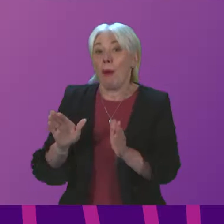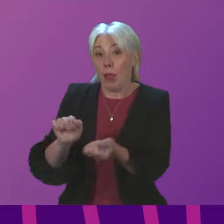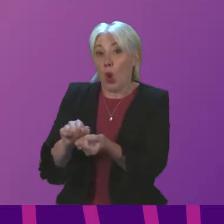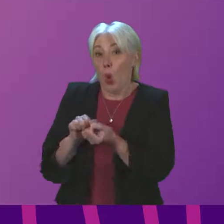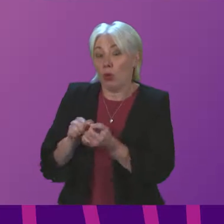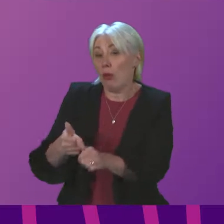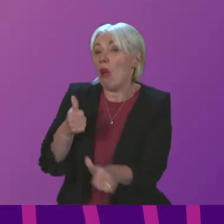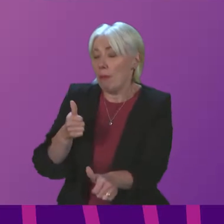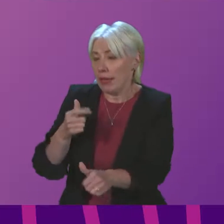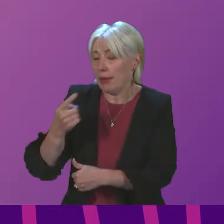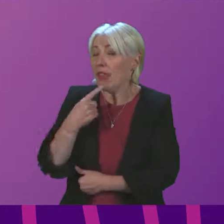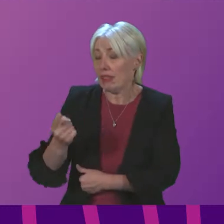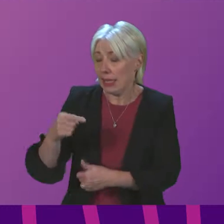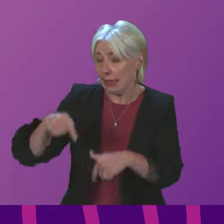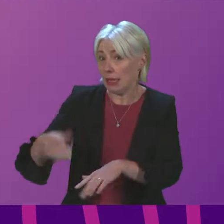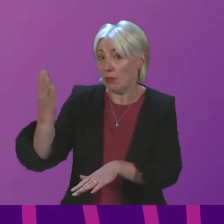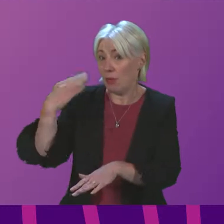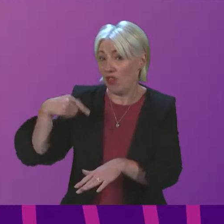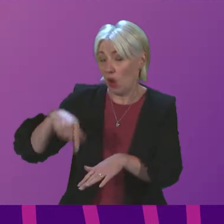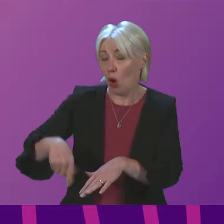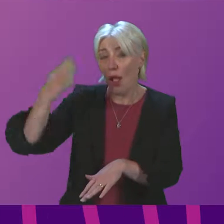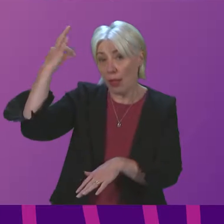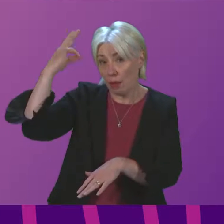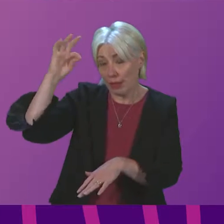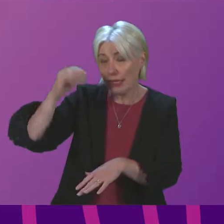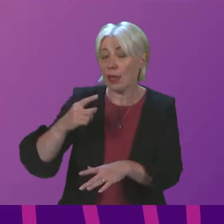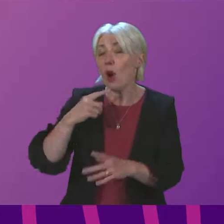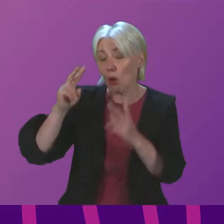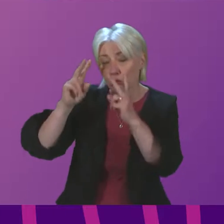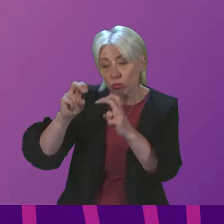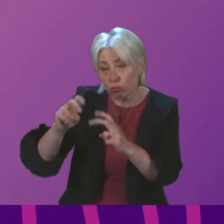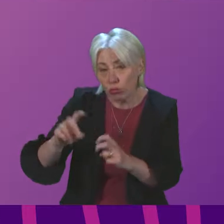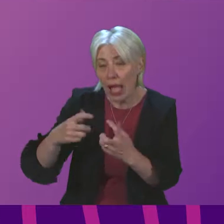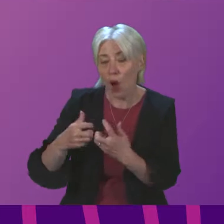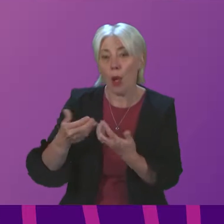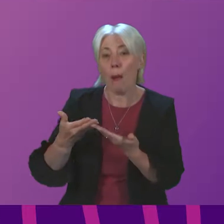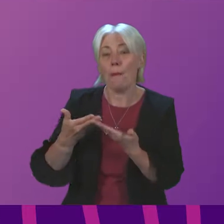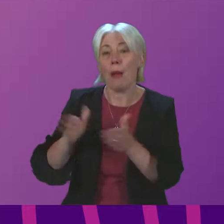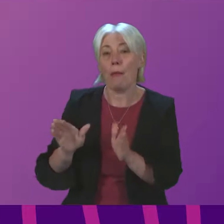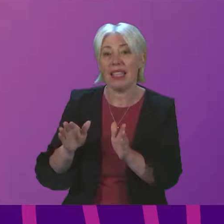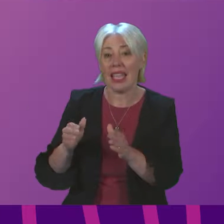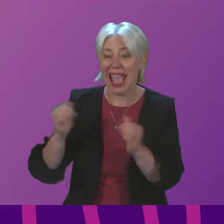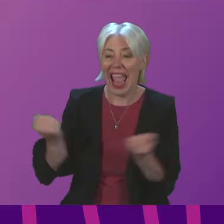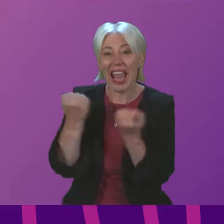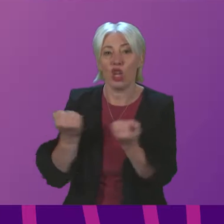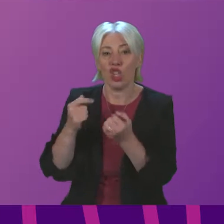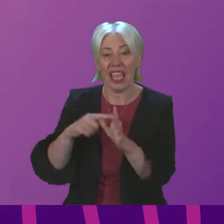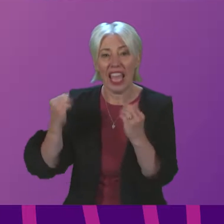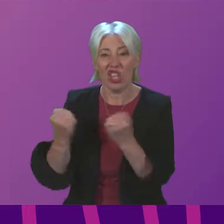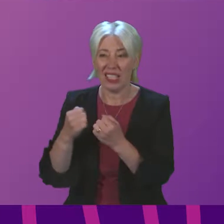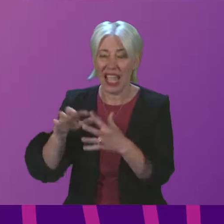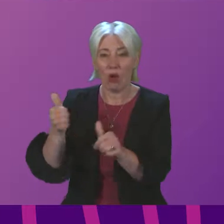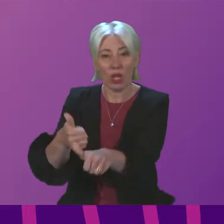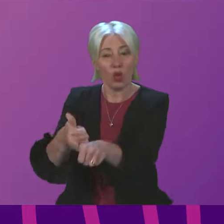as I said in the Parliament previously, is that what we are looking at is how the Public Energy Agency can help to support the development